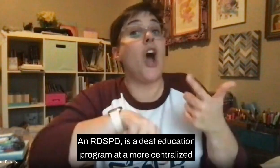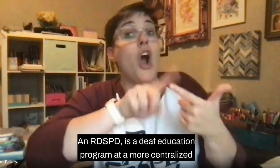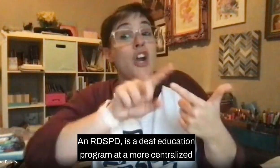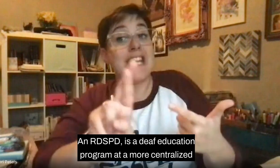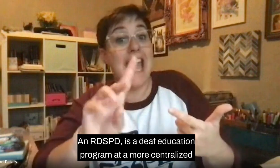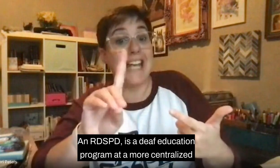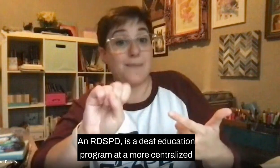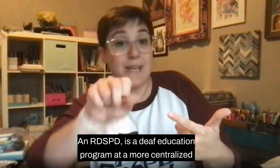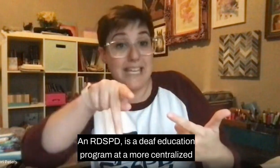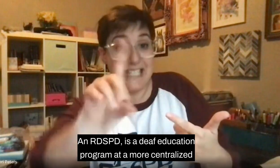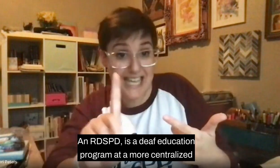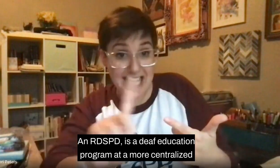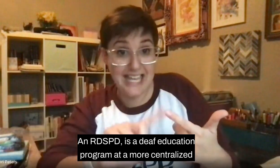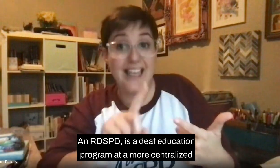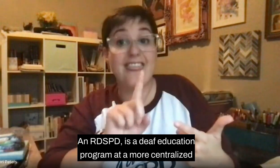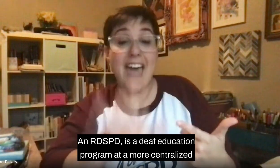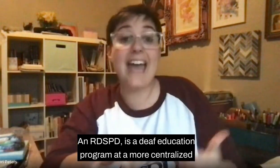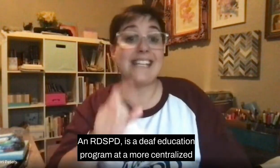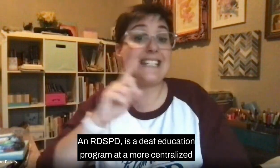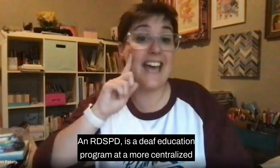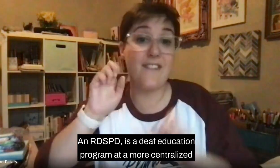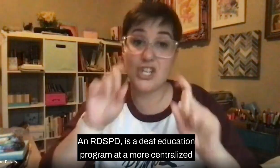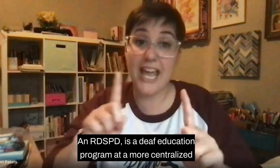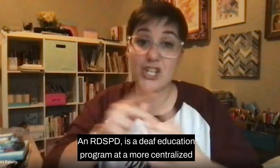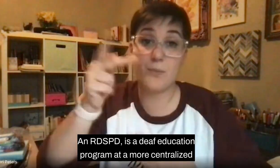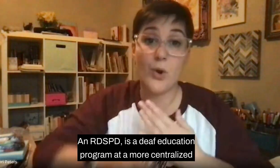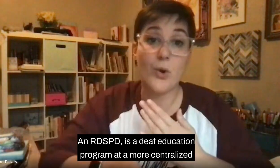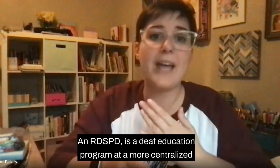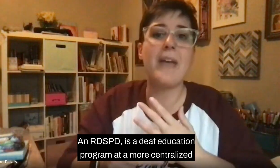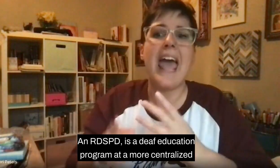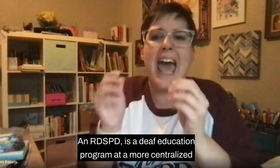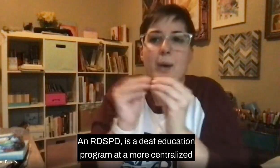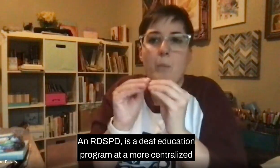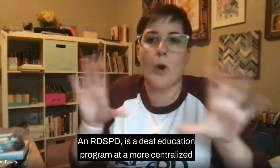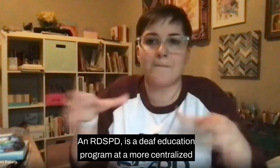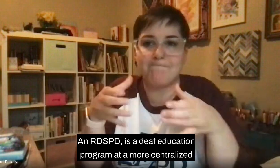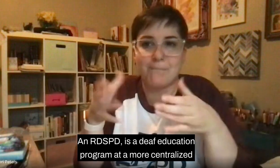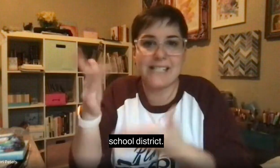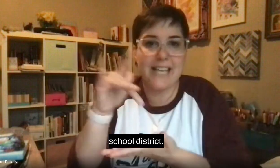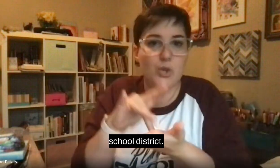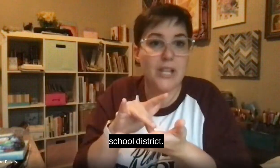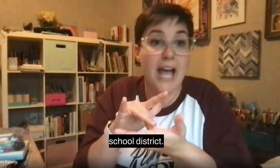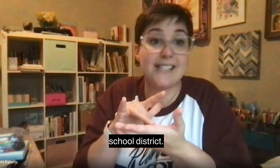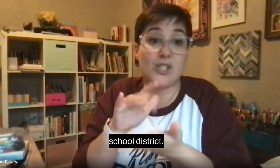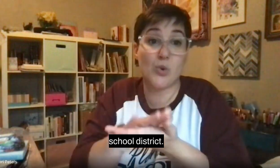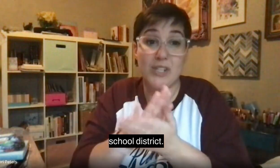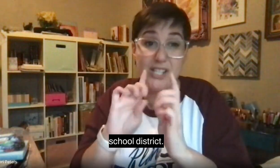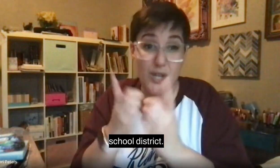RDSPD, that is a deaf education program at a more centralized school district.